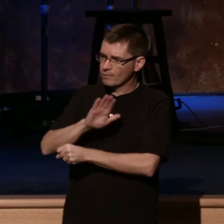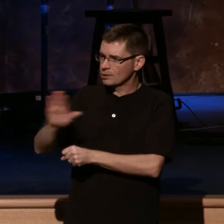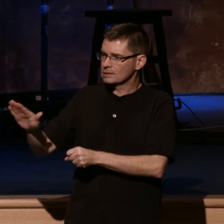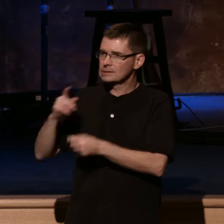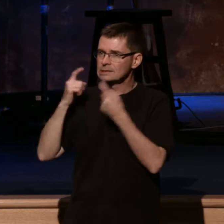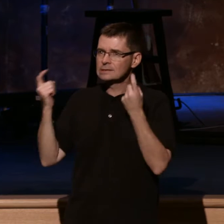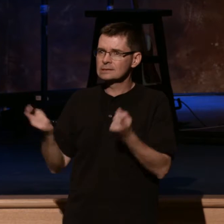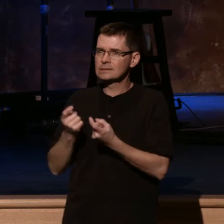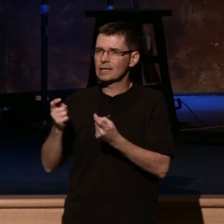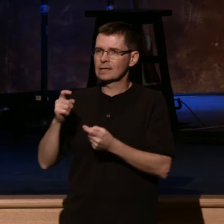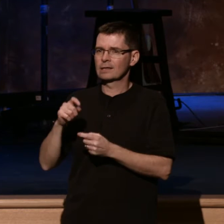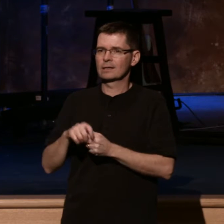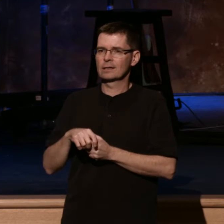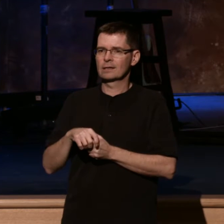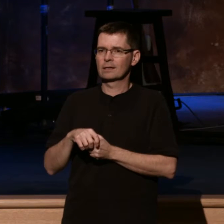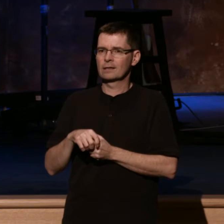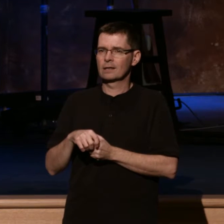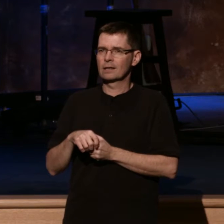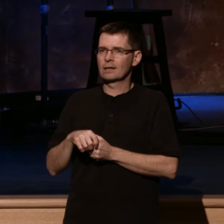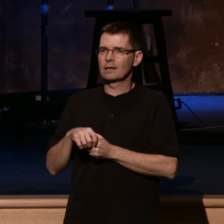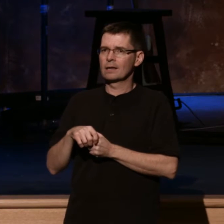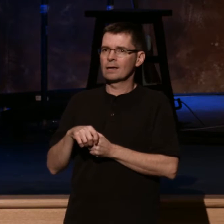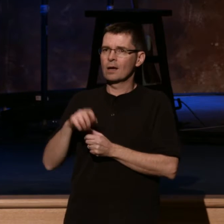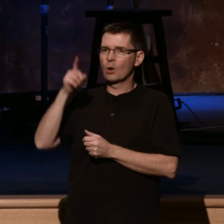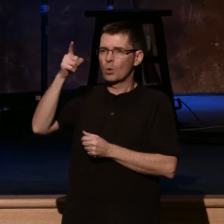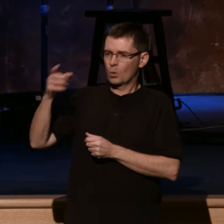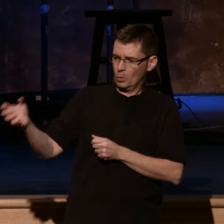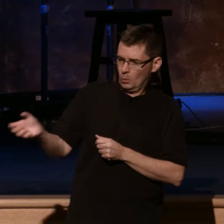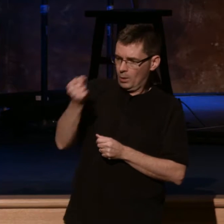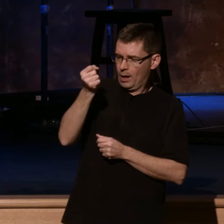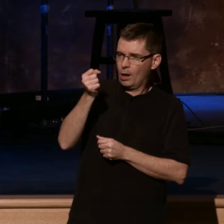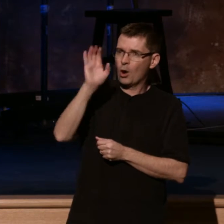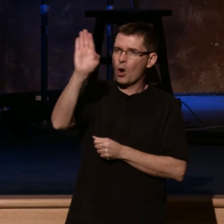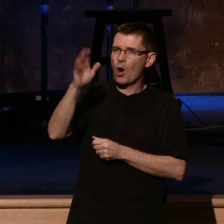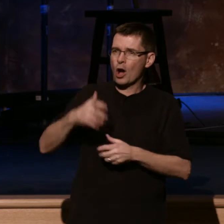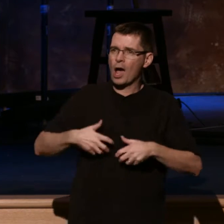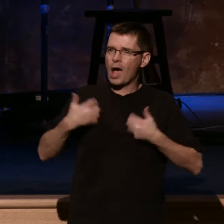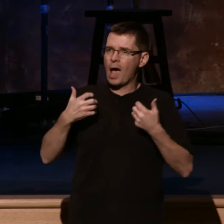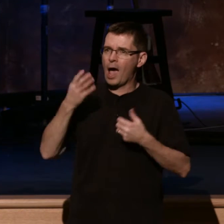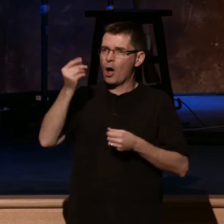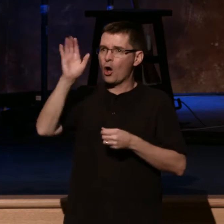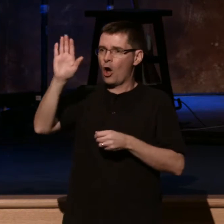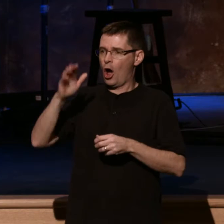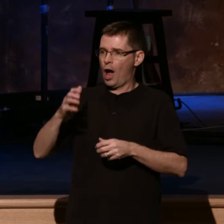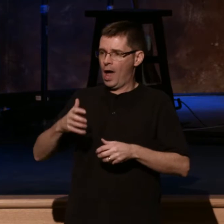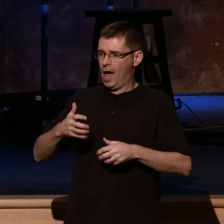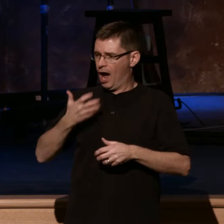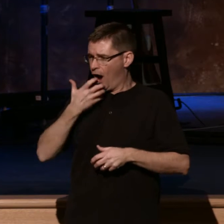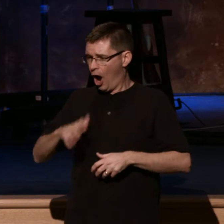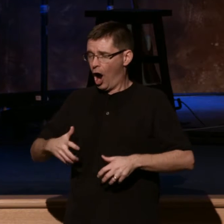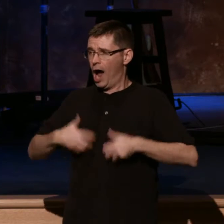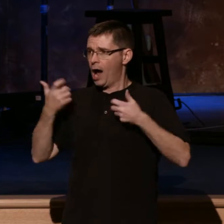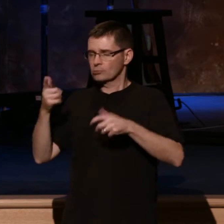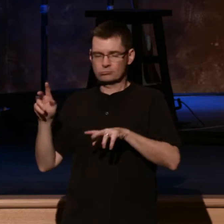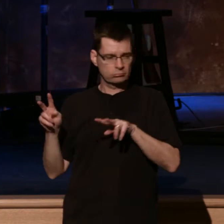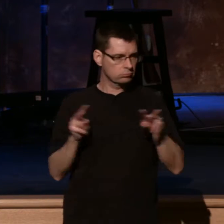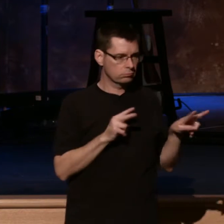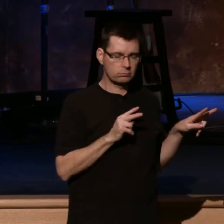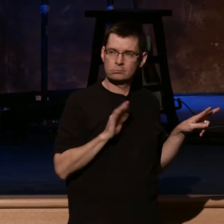Selah. You withdrew all your wrath and you turned from your hot anger. So let's cut to the chase. Four things about